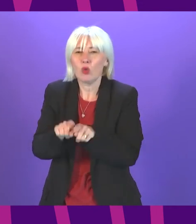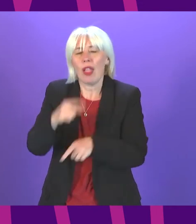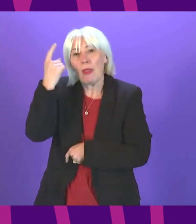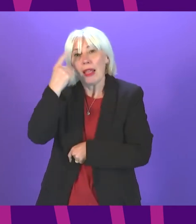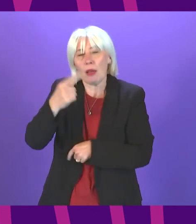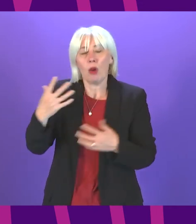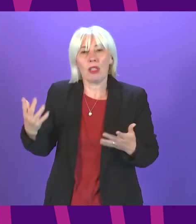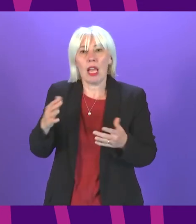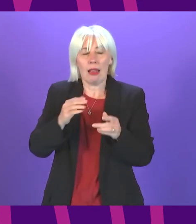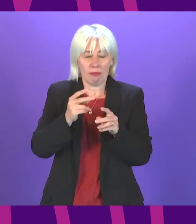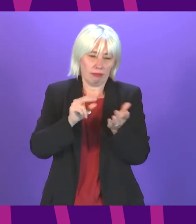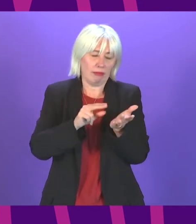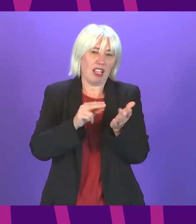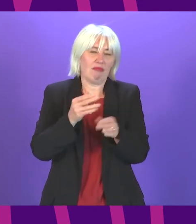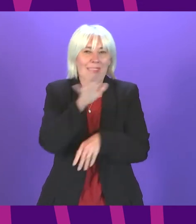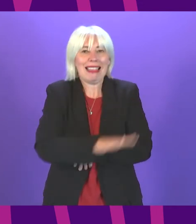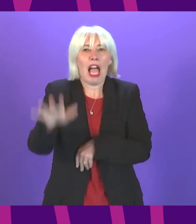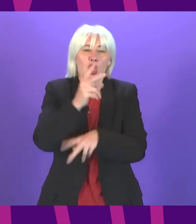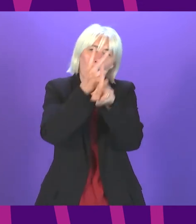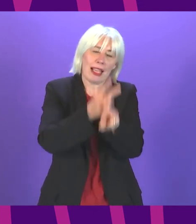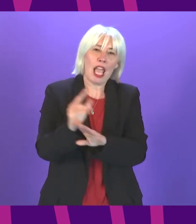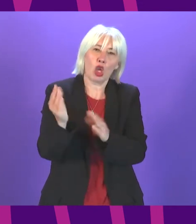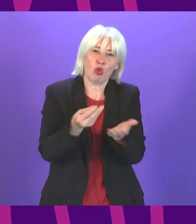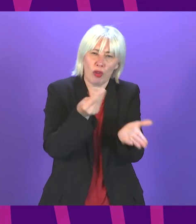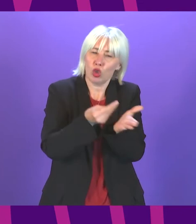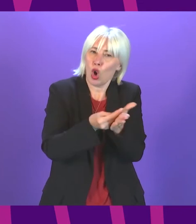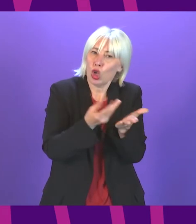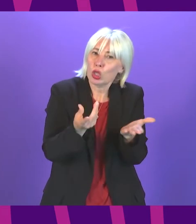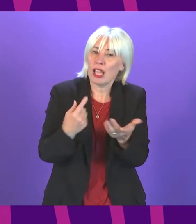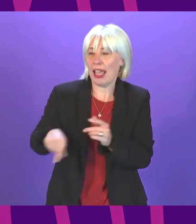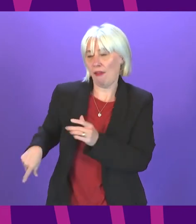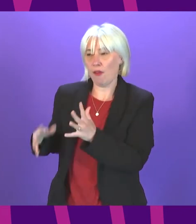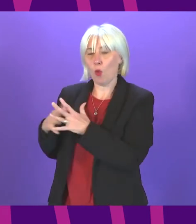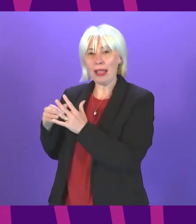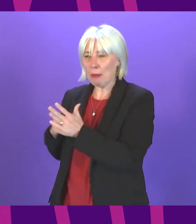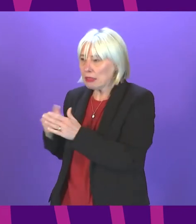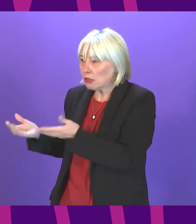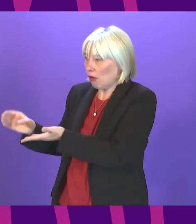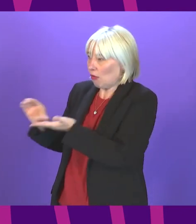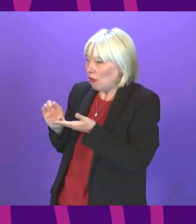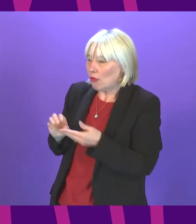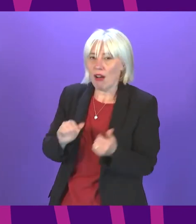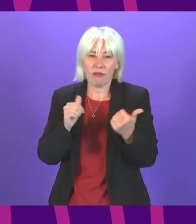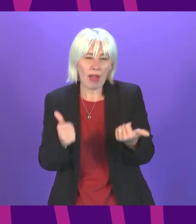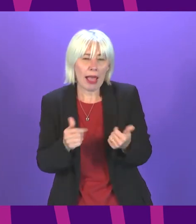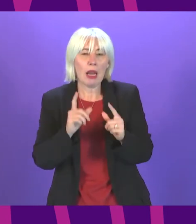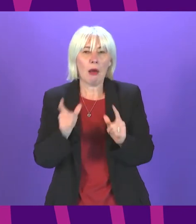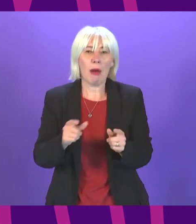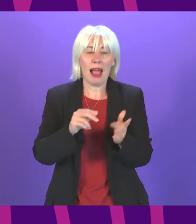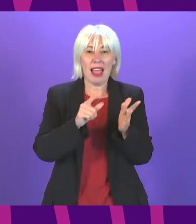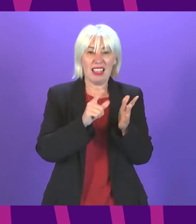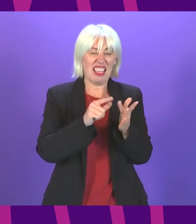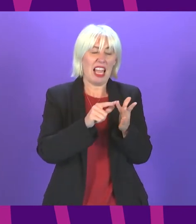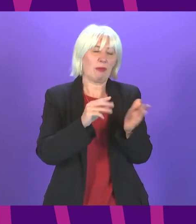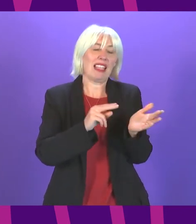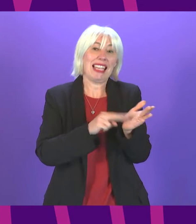cost of any national care service if there are consequentials from Westminster that is well and good however this should not be funded by national insurance